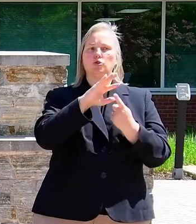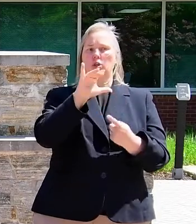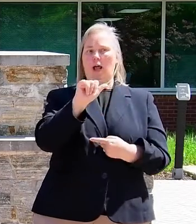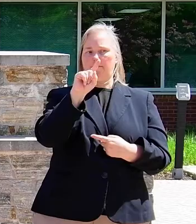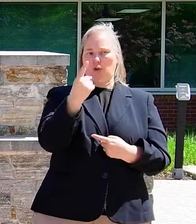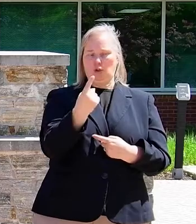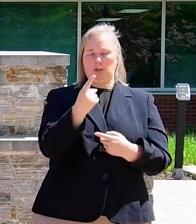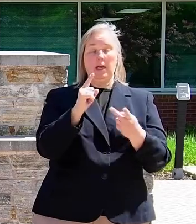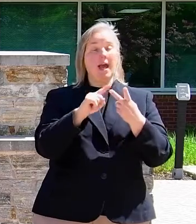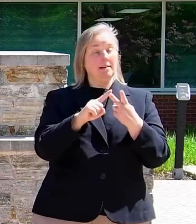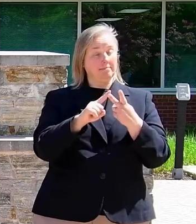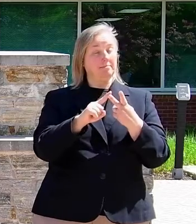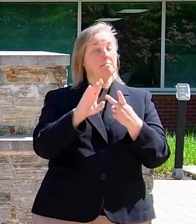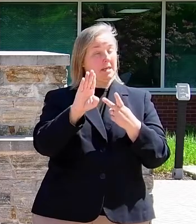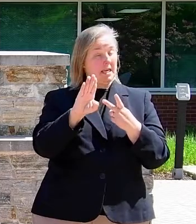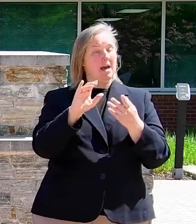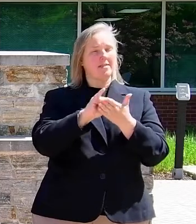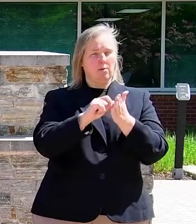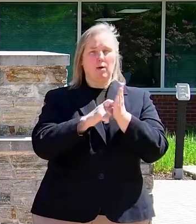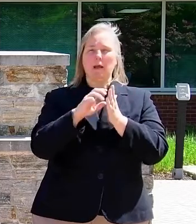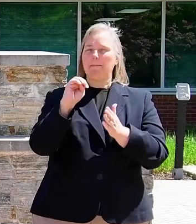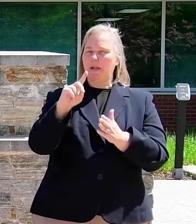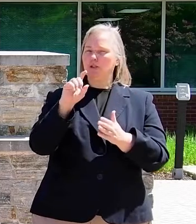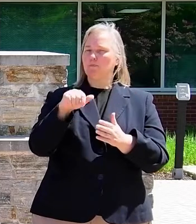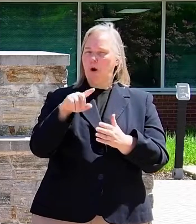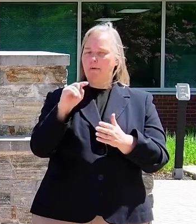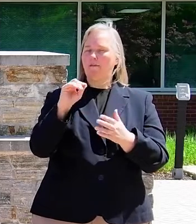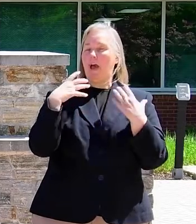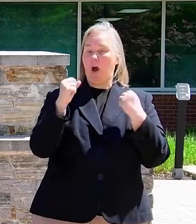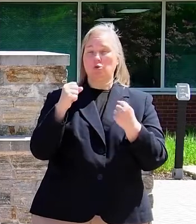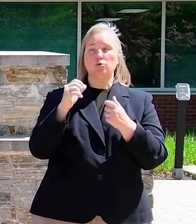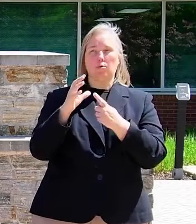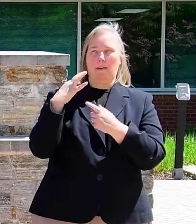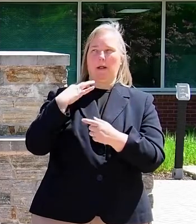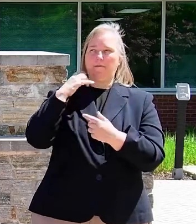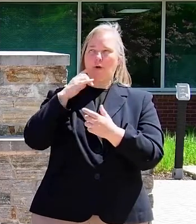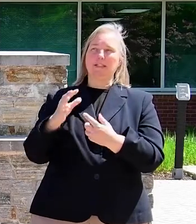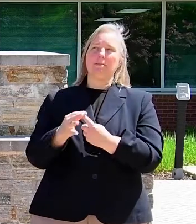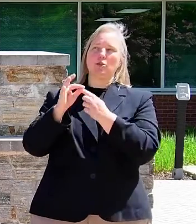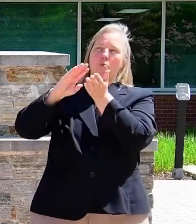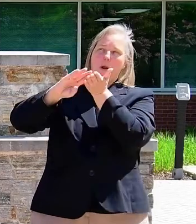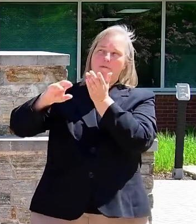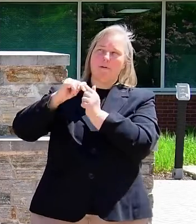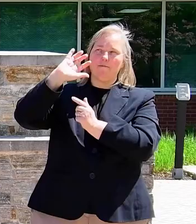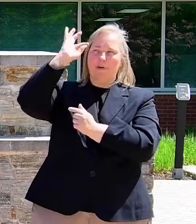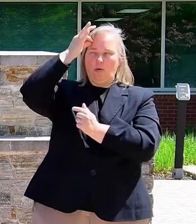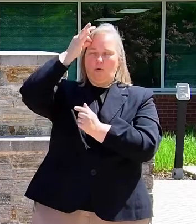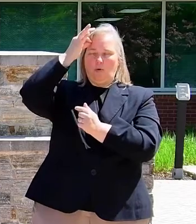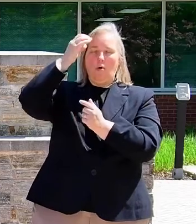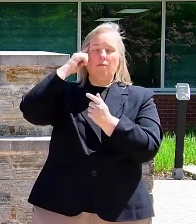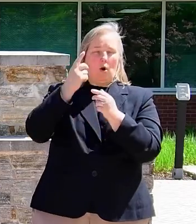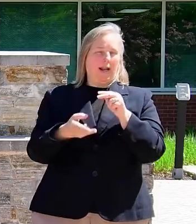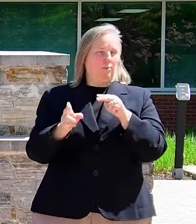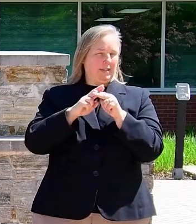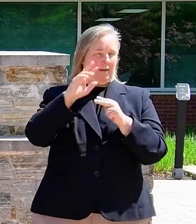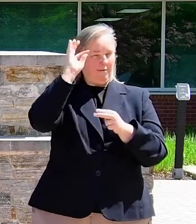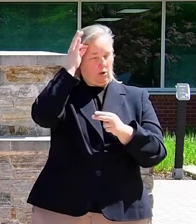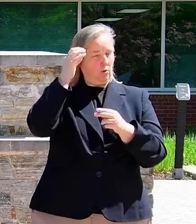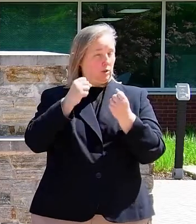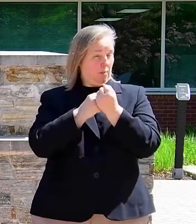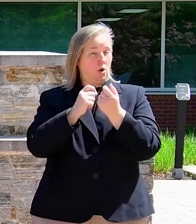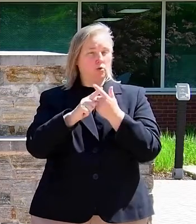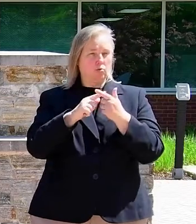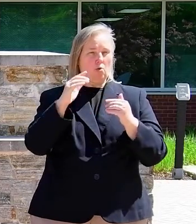it requires the Maryland Department of Health to apply for a special waiver from the federal government for increased federal support to offset